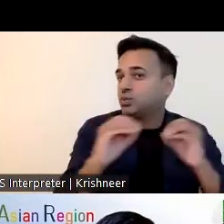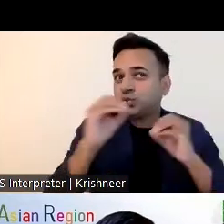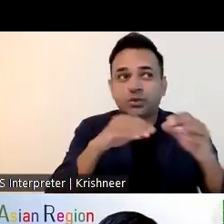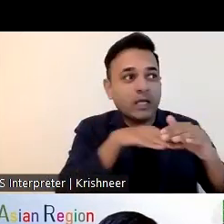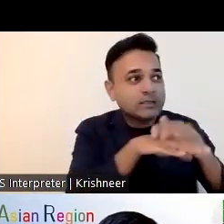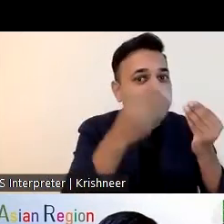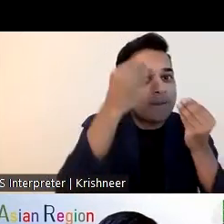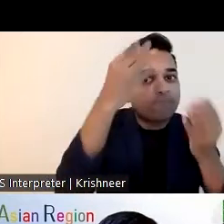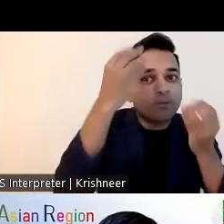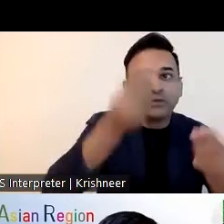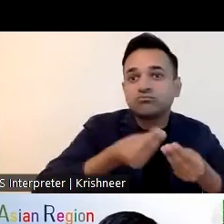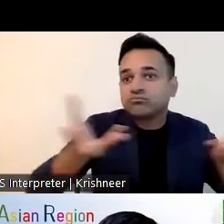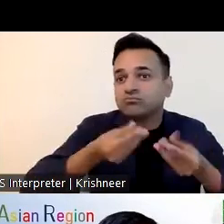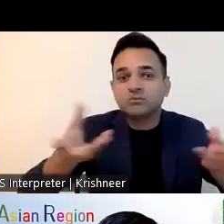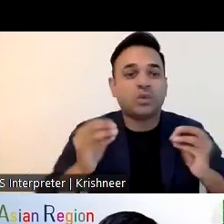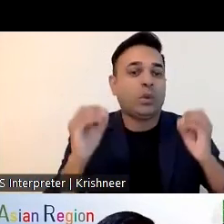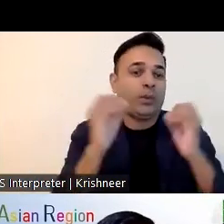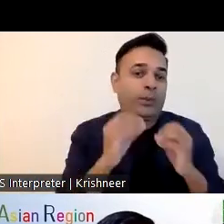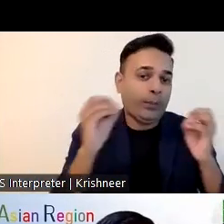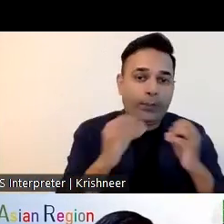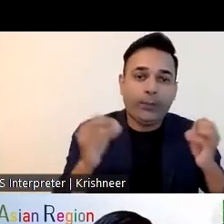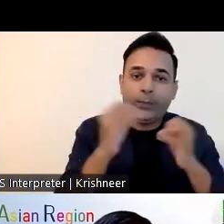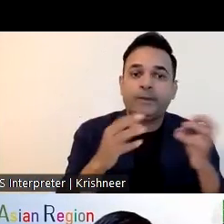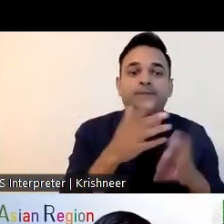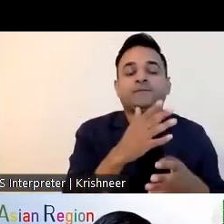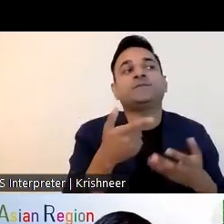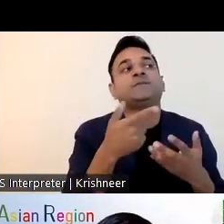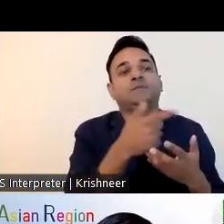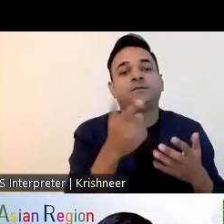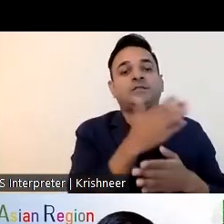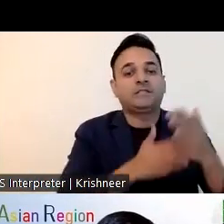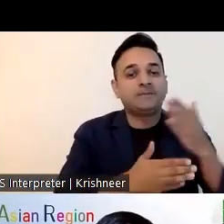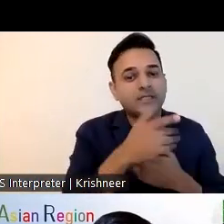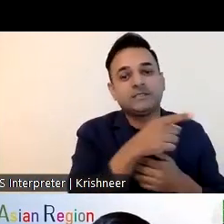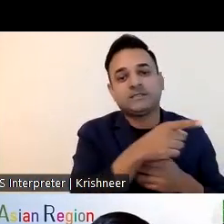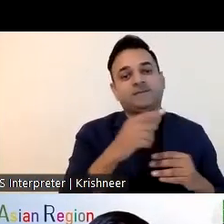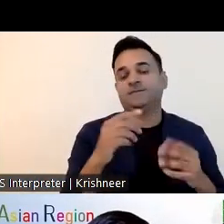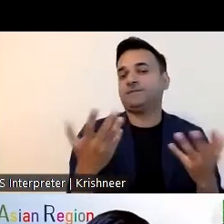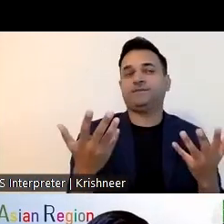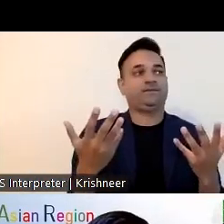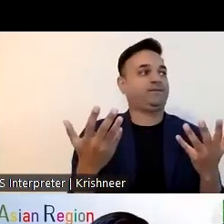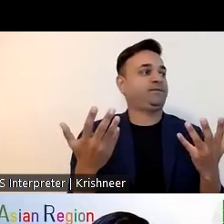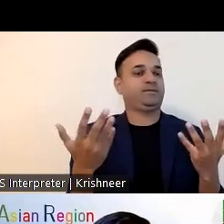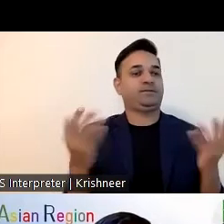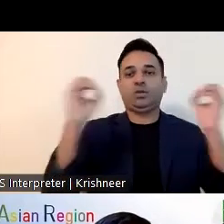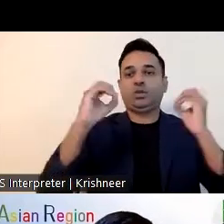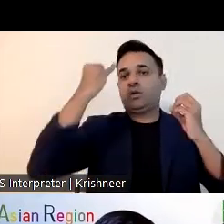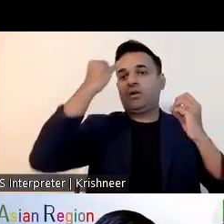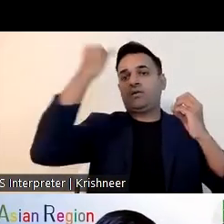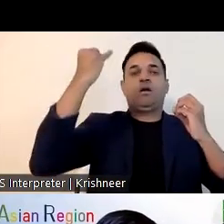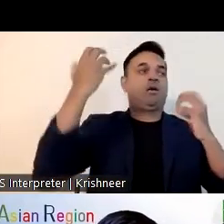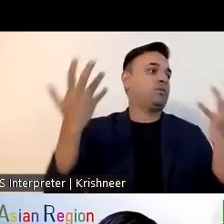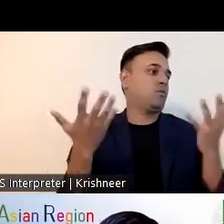what what things can lead them to which sector they don't have good career guidance and in regards to the employers actually